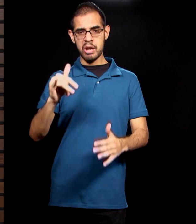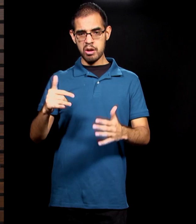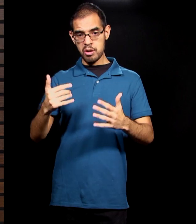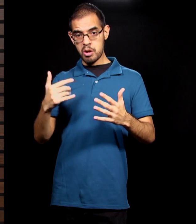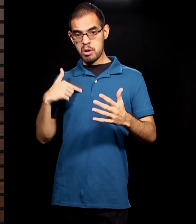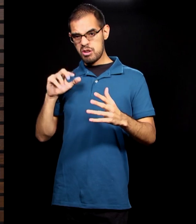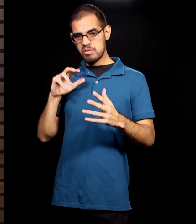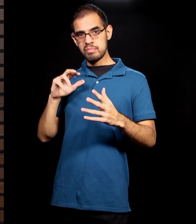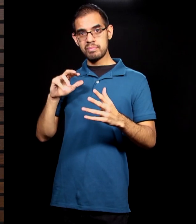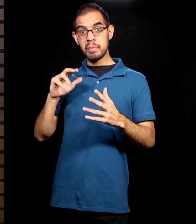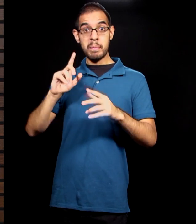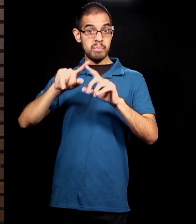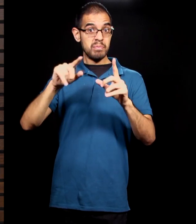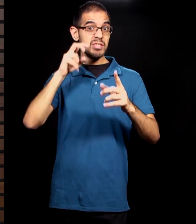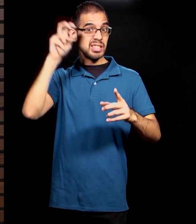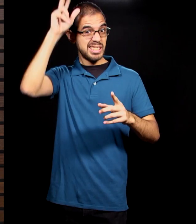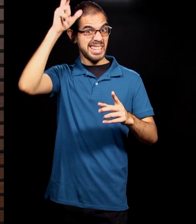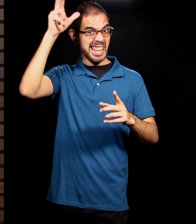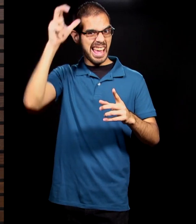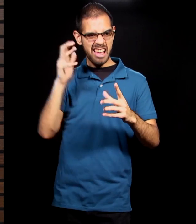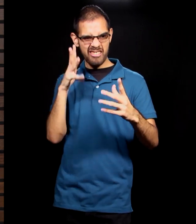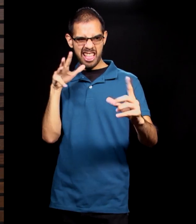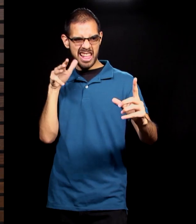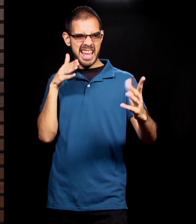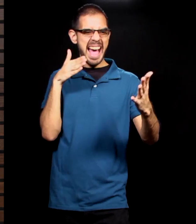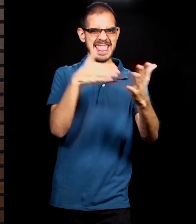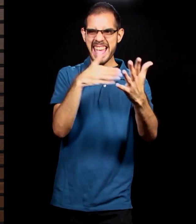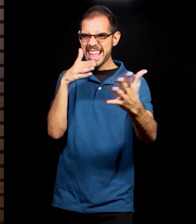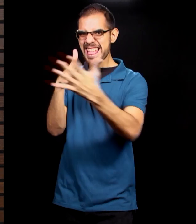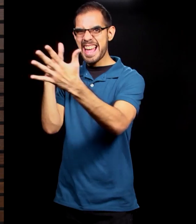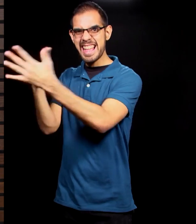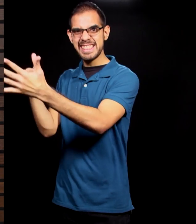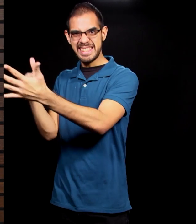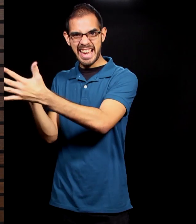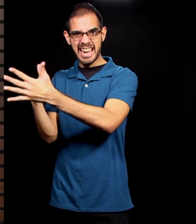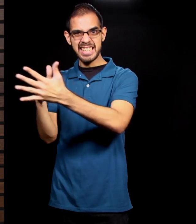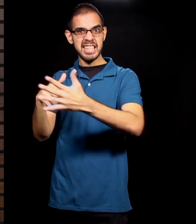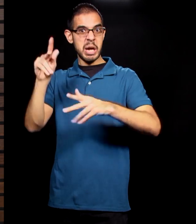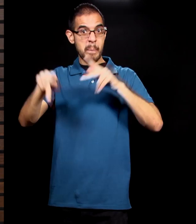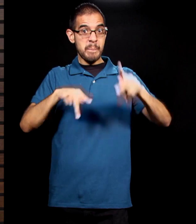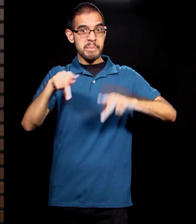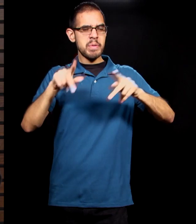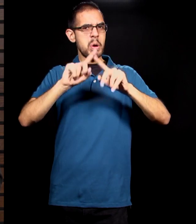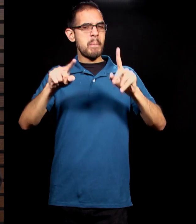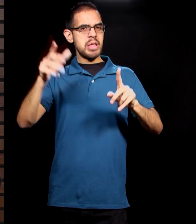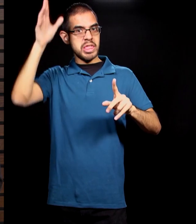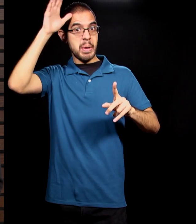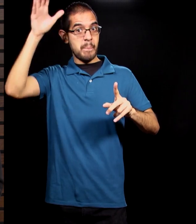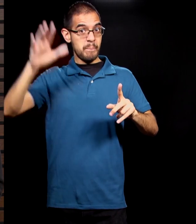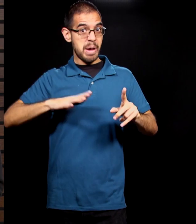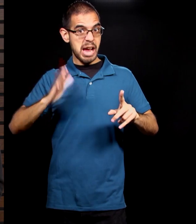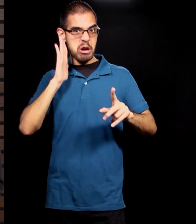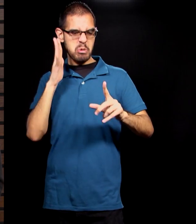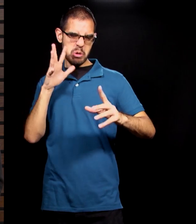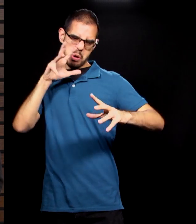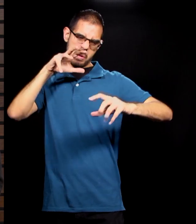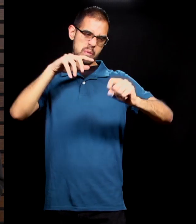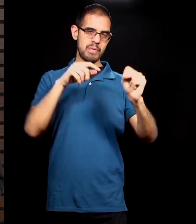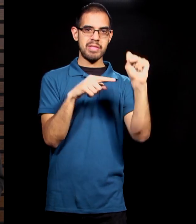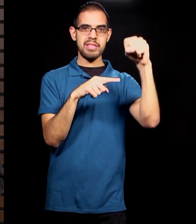crush your head. What an interesting passage. But what do we do with this question here? What do we do with